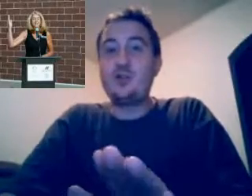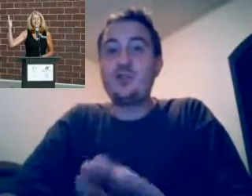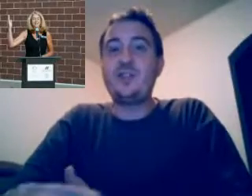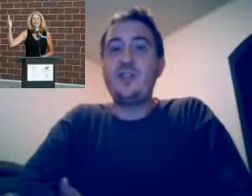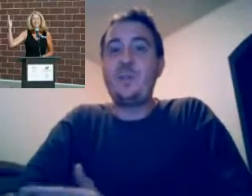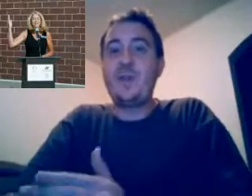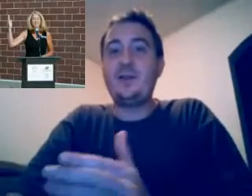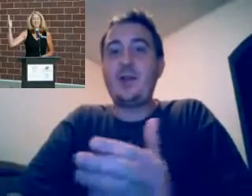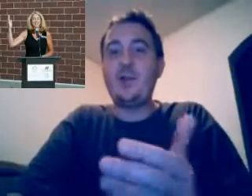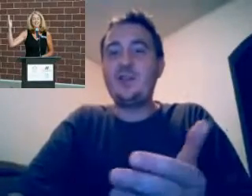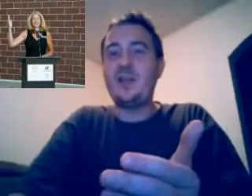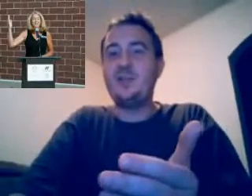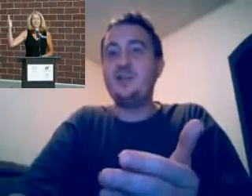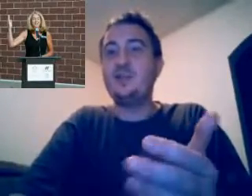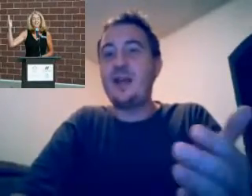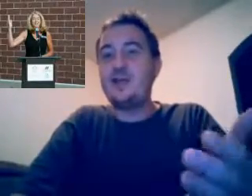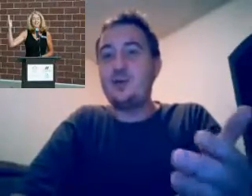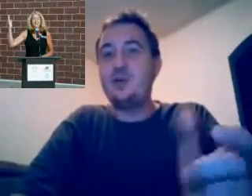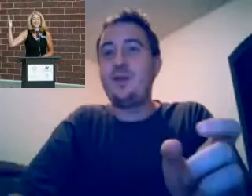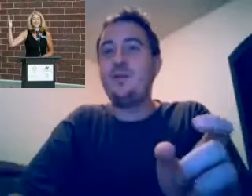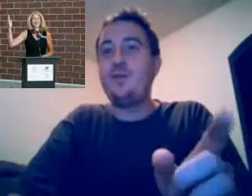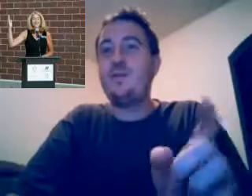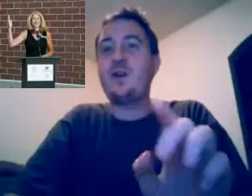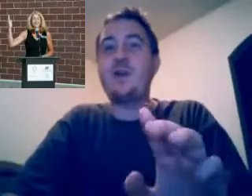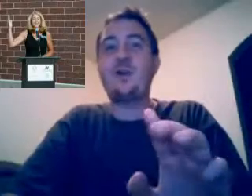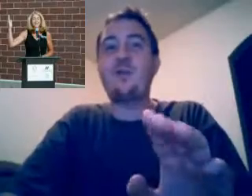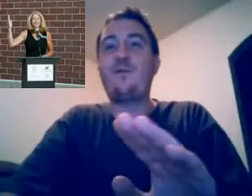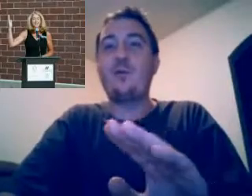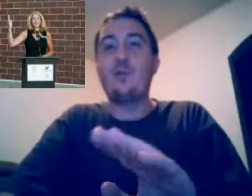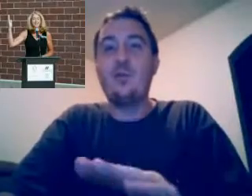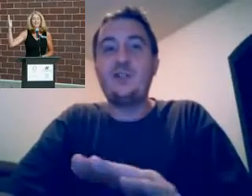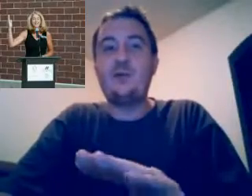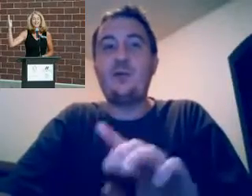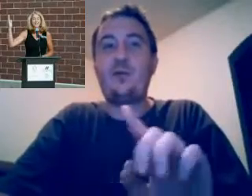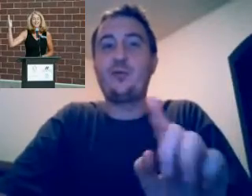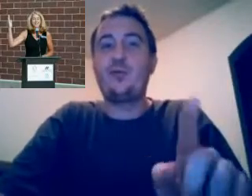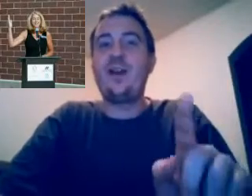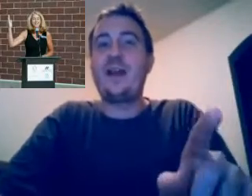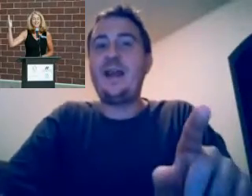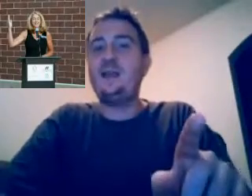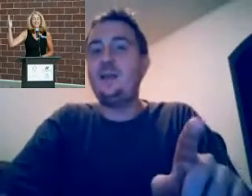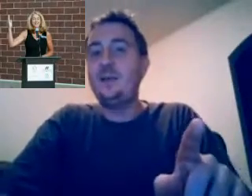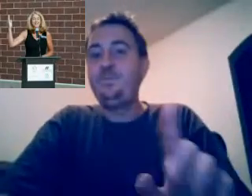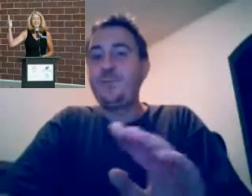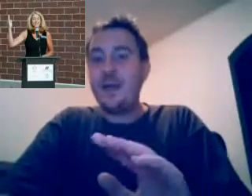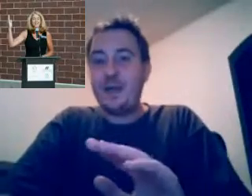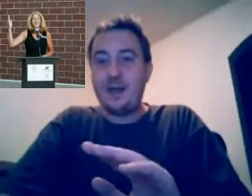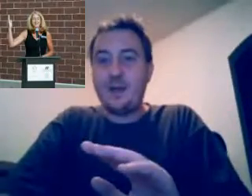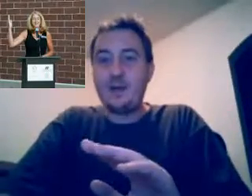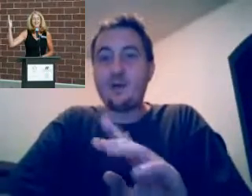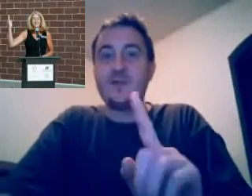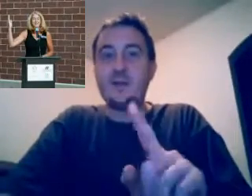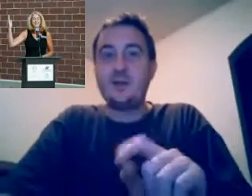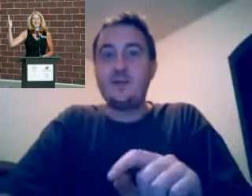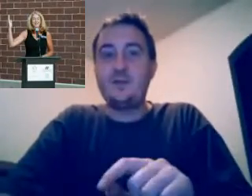School. an independent co-educational day school in Denver, Colorado for preschool through grade eight. And that was as of